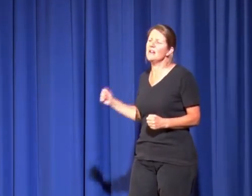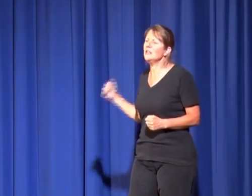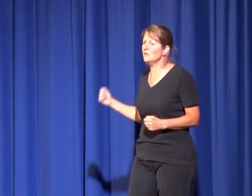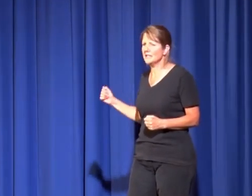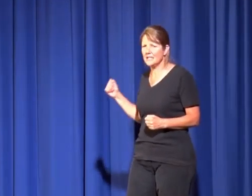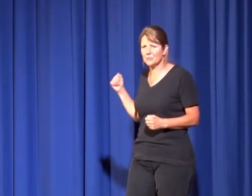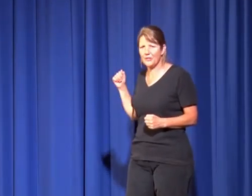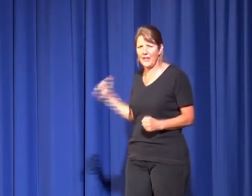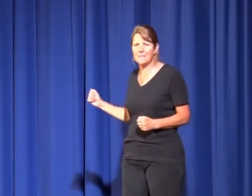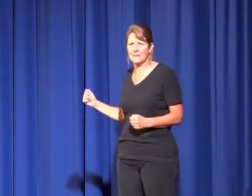My loyalty is with them.